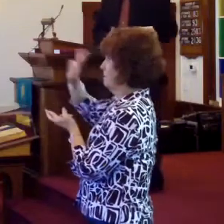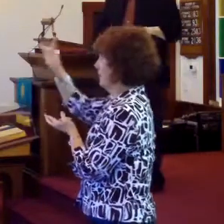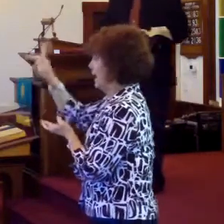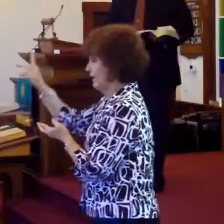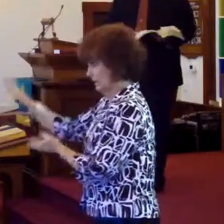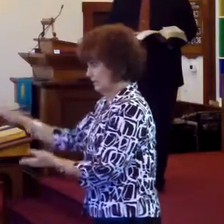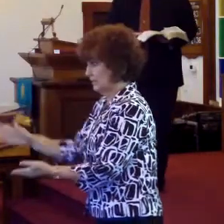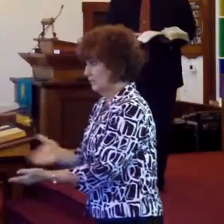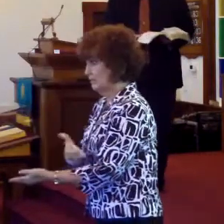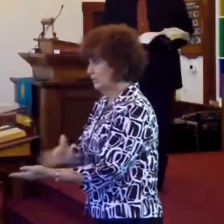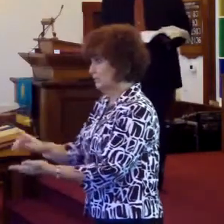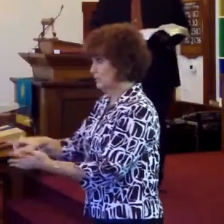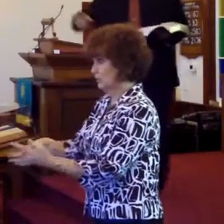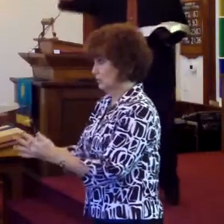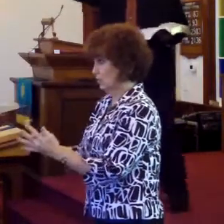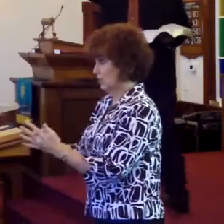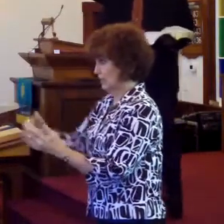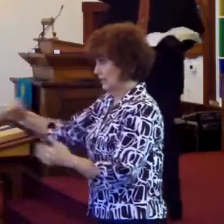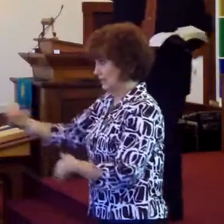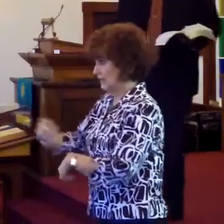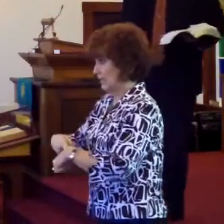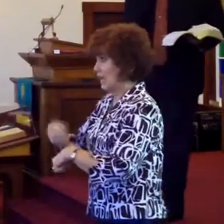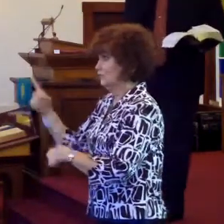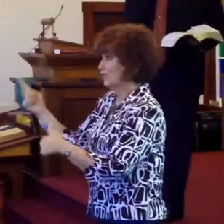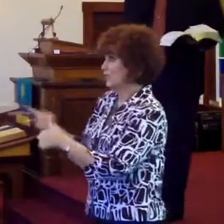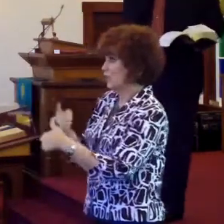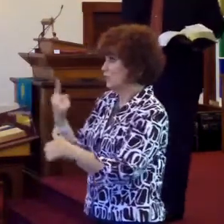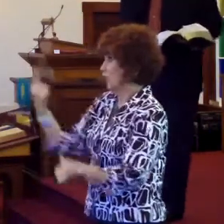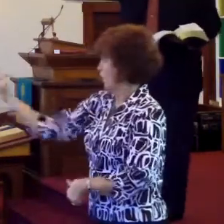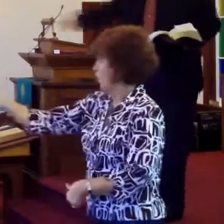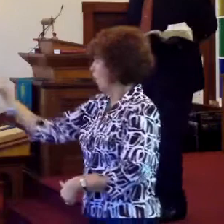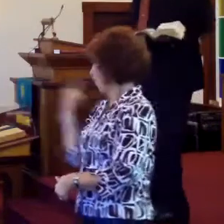started during invitation time, I was the first one out.